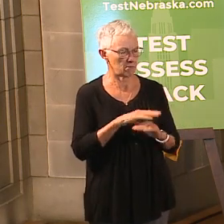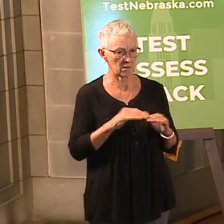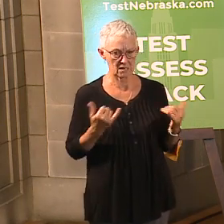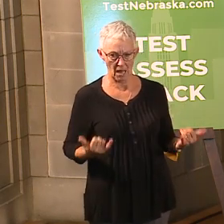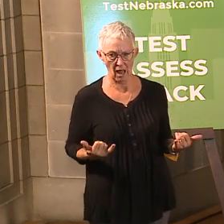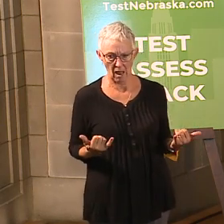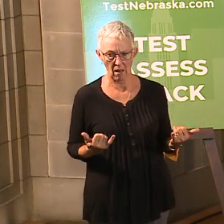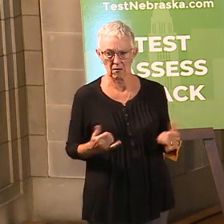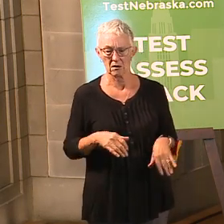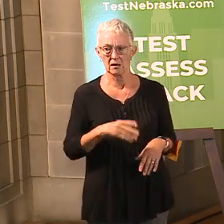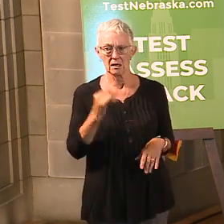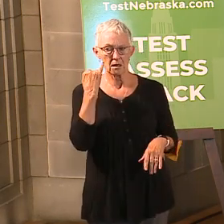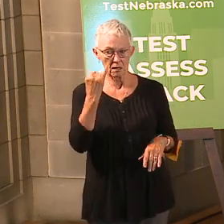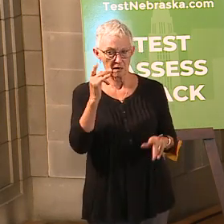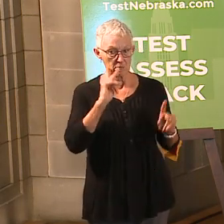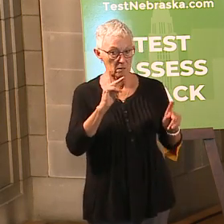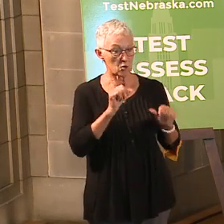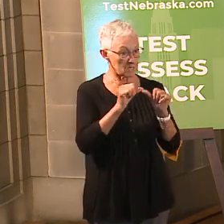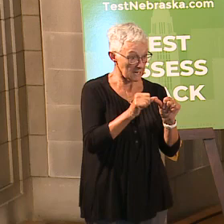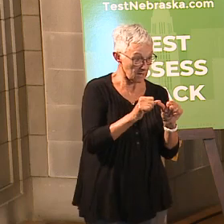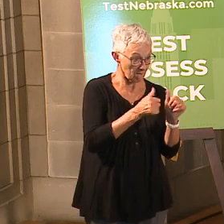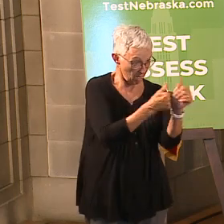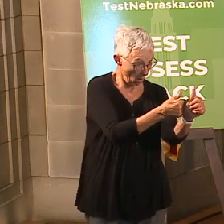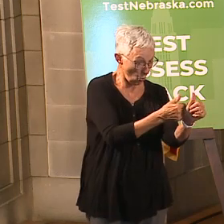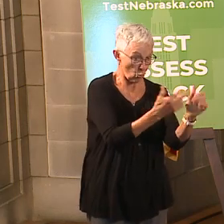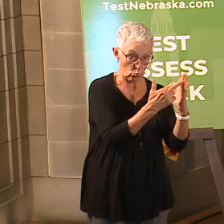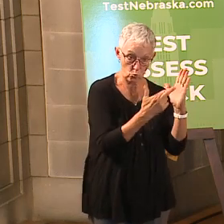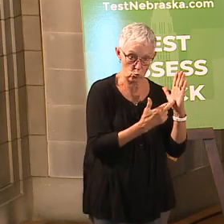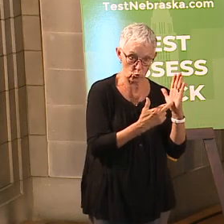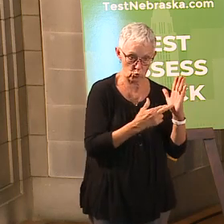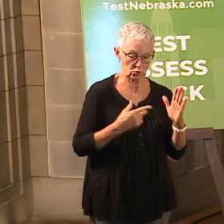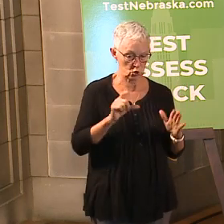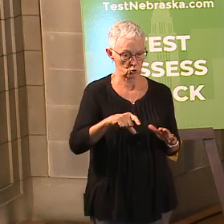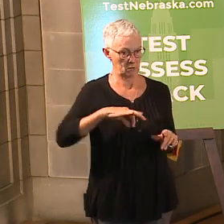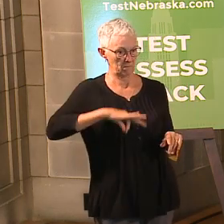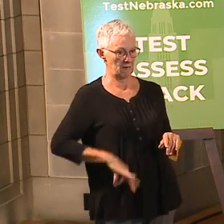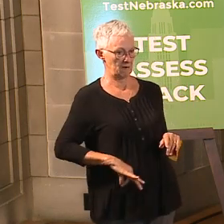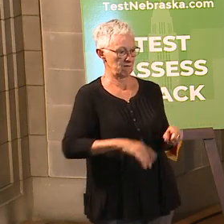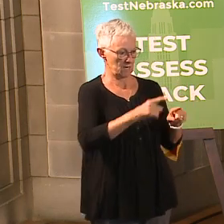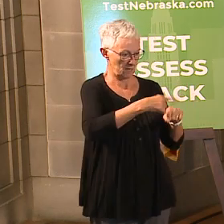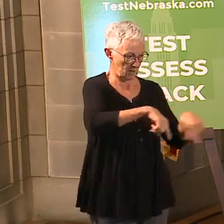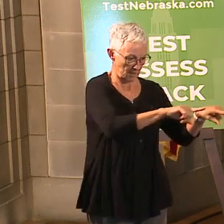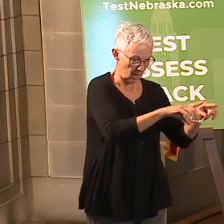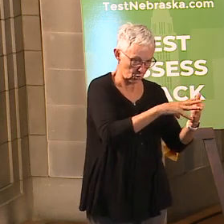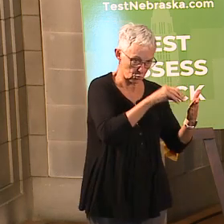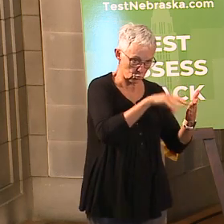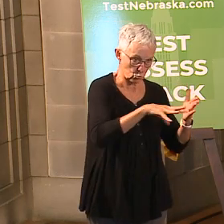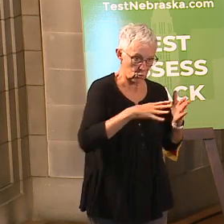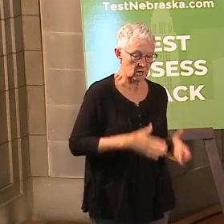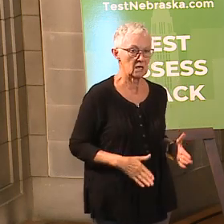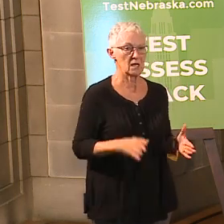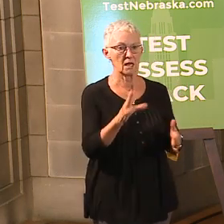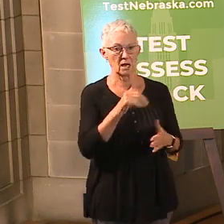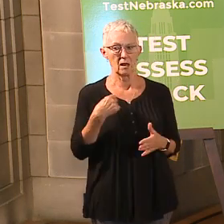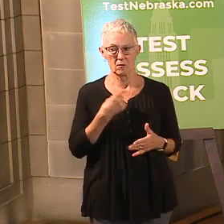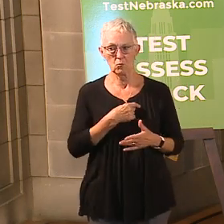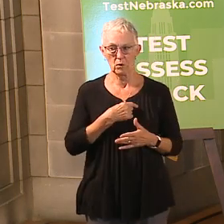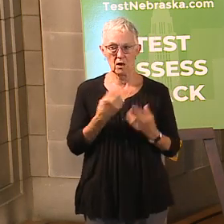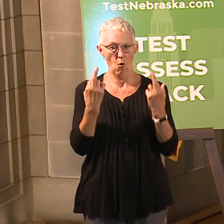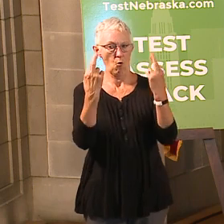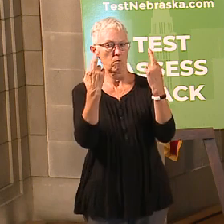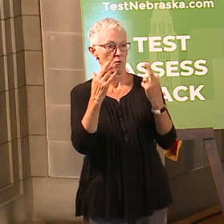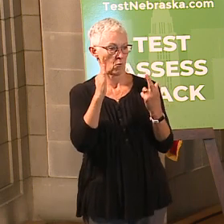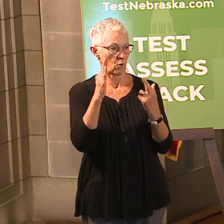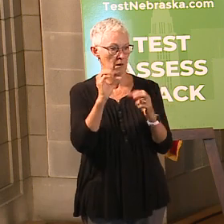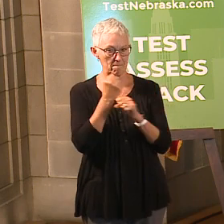stick to that, continue to do that, and that's going to be to the benefit of our students. And hopefully, as we continue to go, make it through this school year. We know